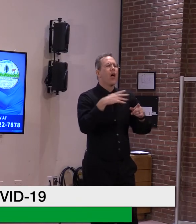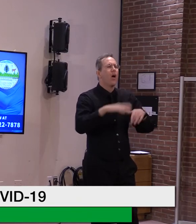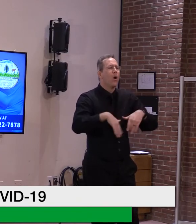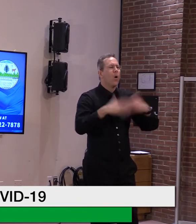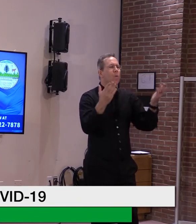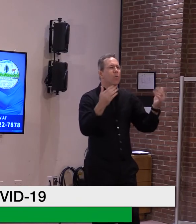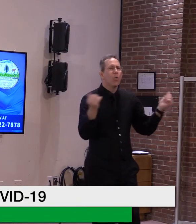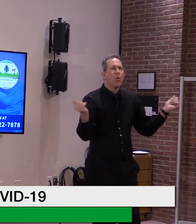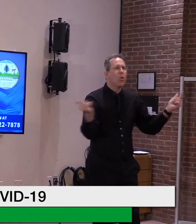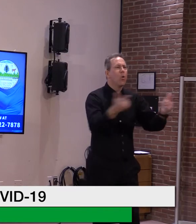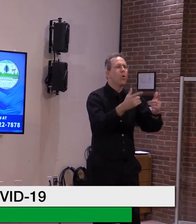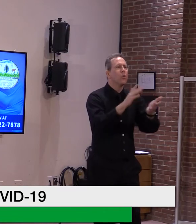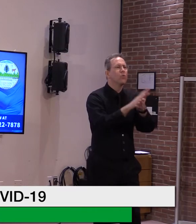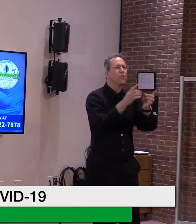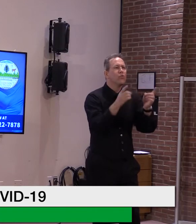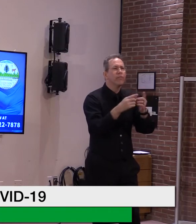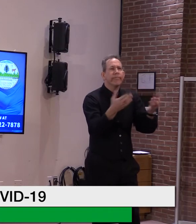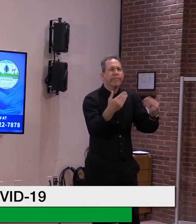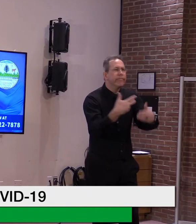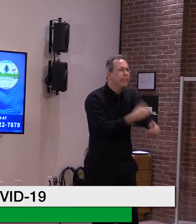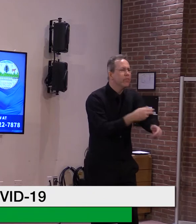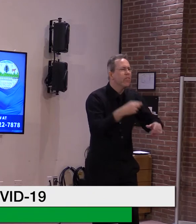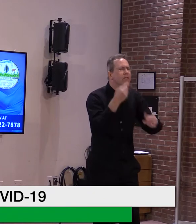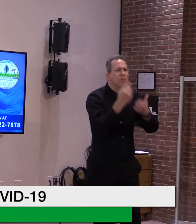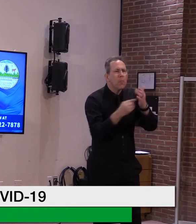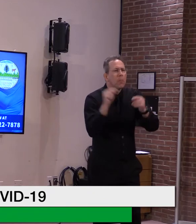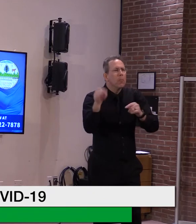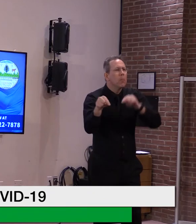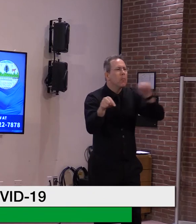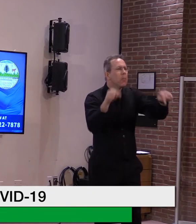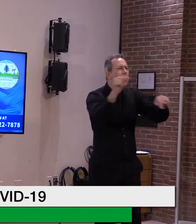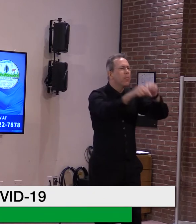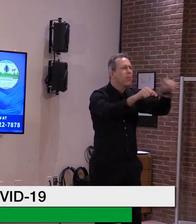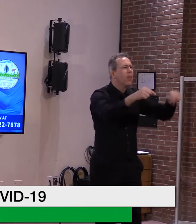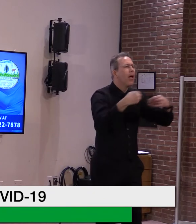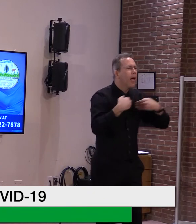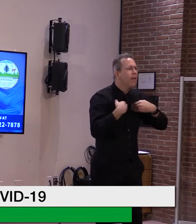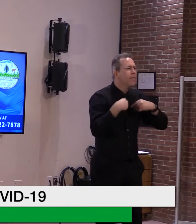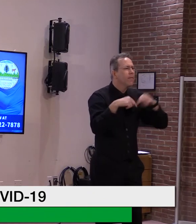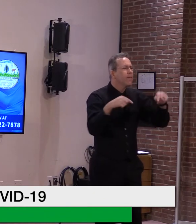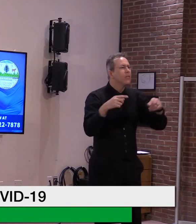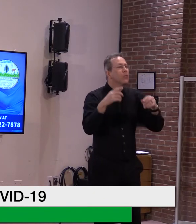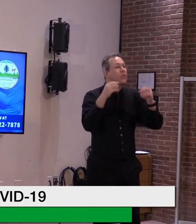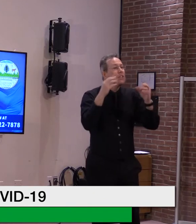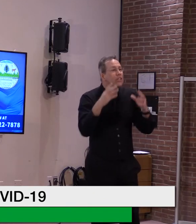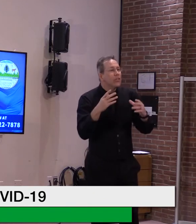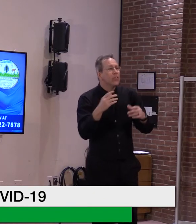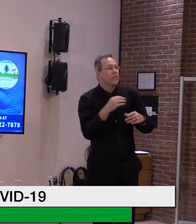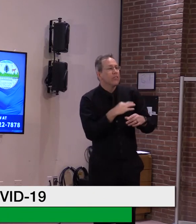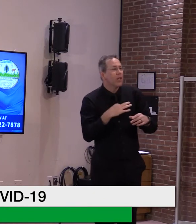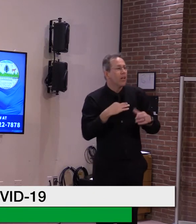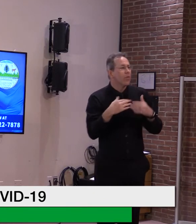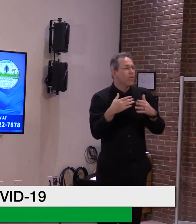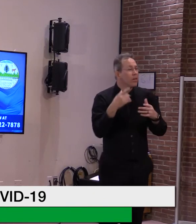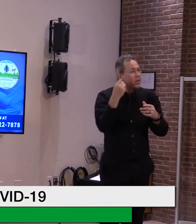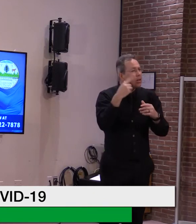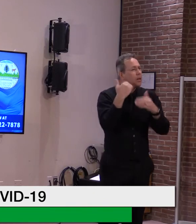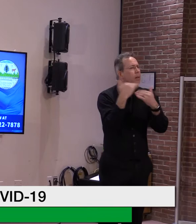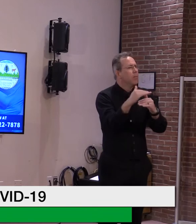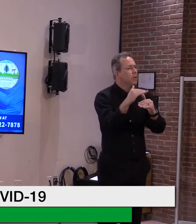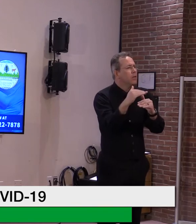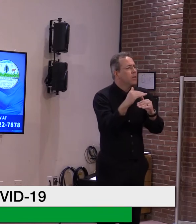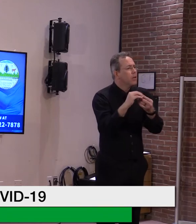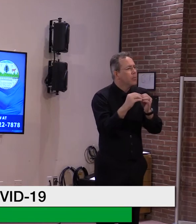And that was a function to a certain extent of our, you know, the, the early sites that we set up. So, but we'll look to refine that, but it is